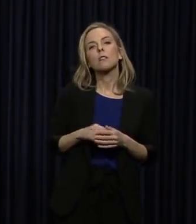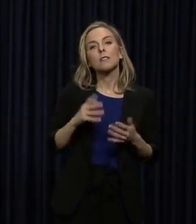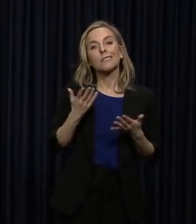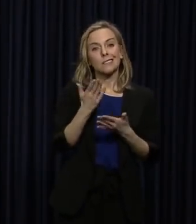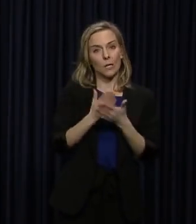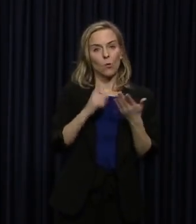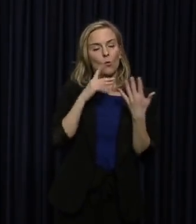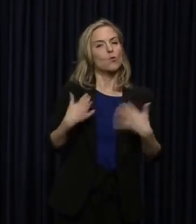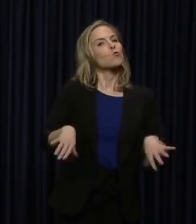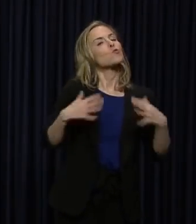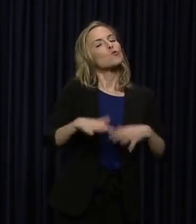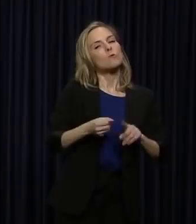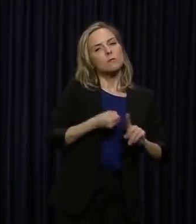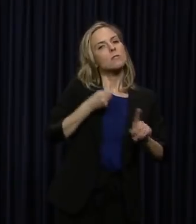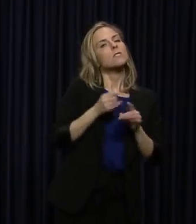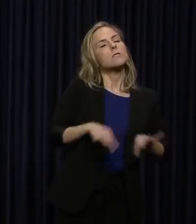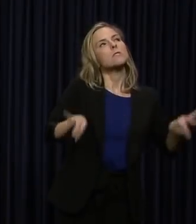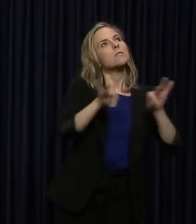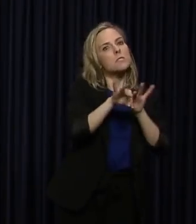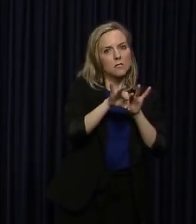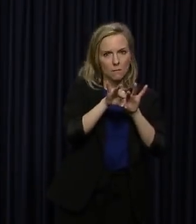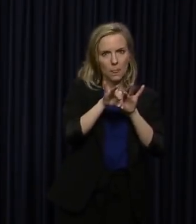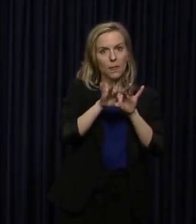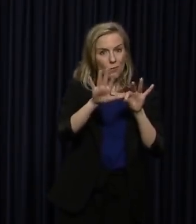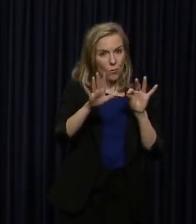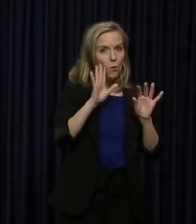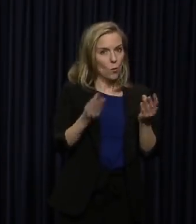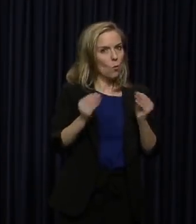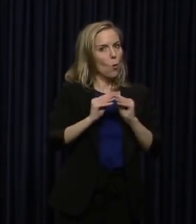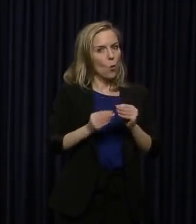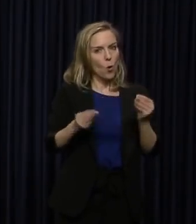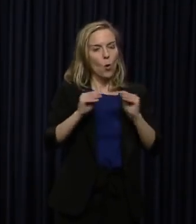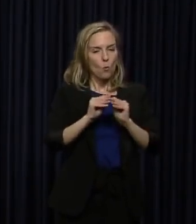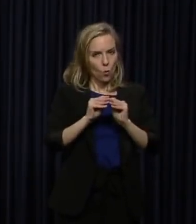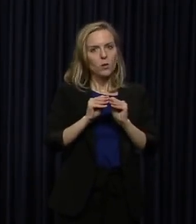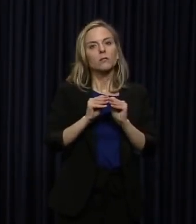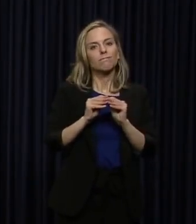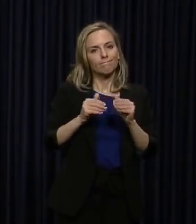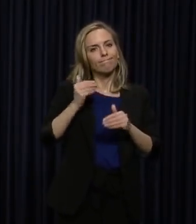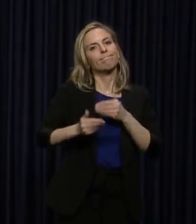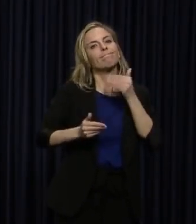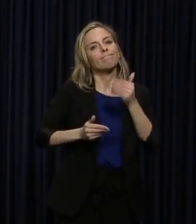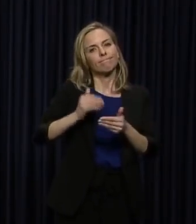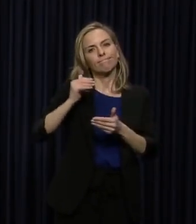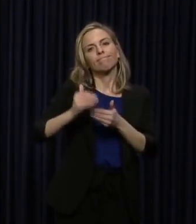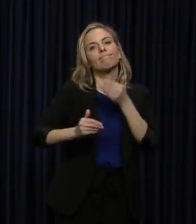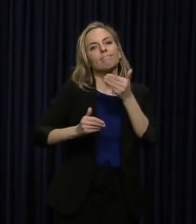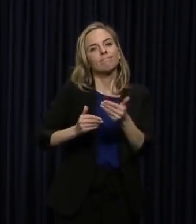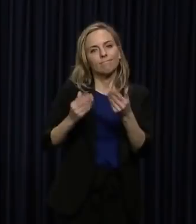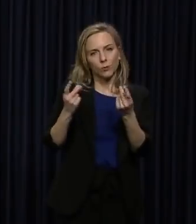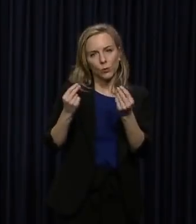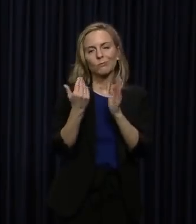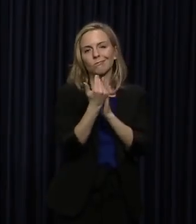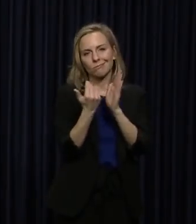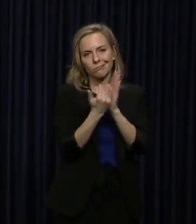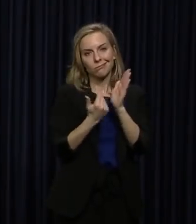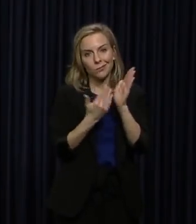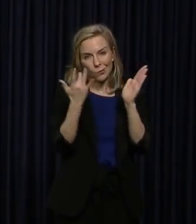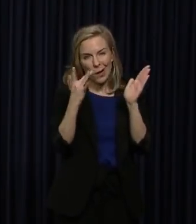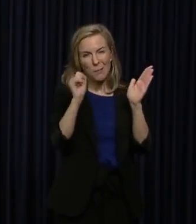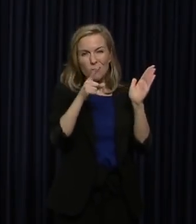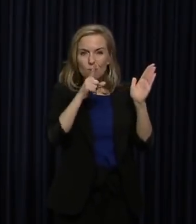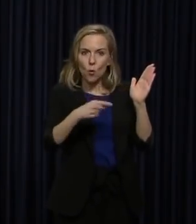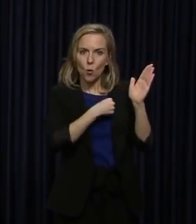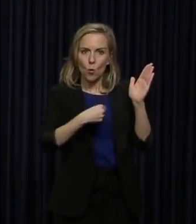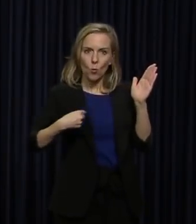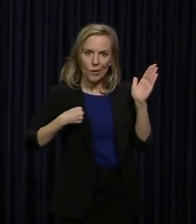be significant, but we're going to continue to take more and more and more steps to make sure that we are